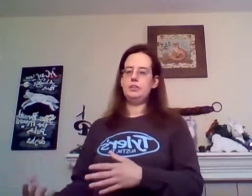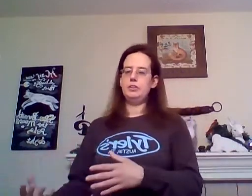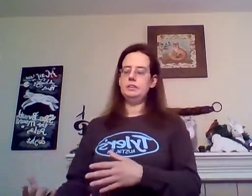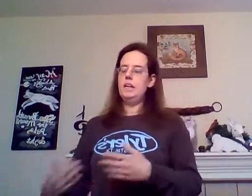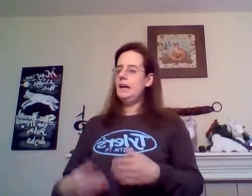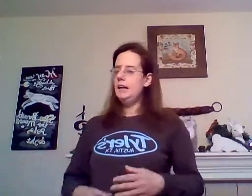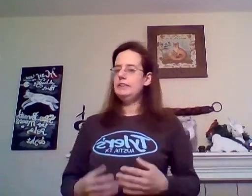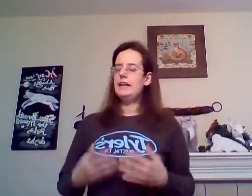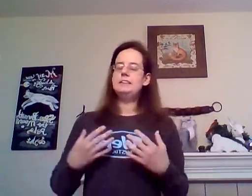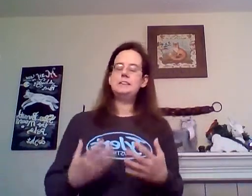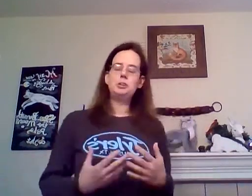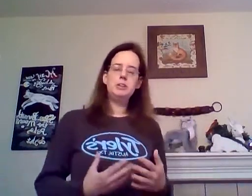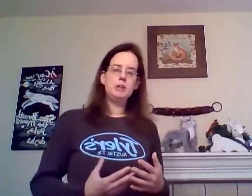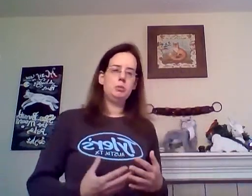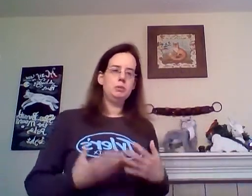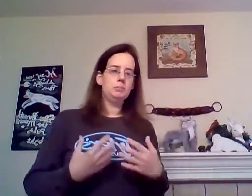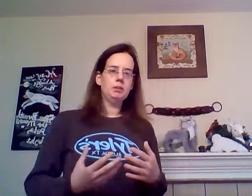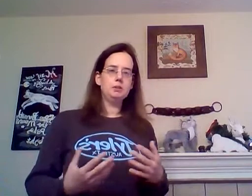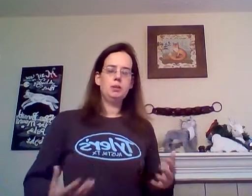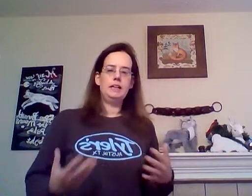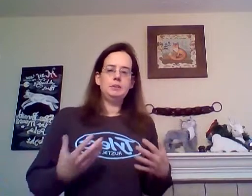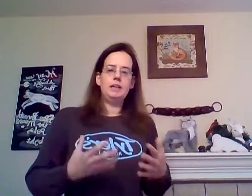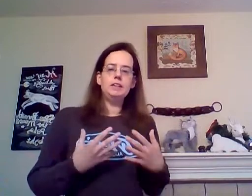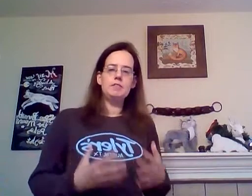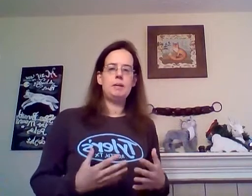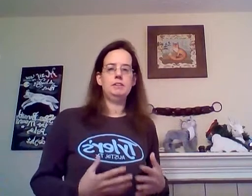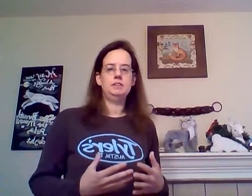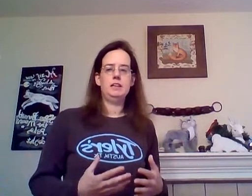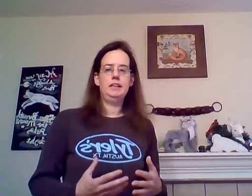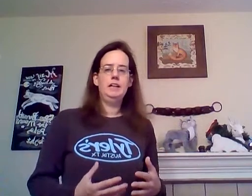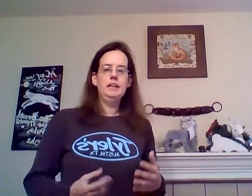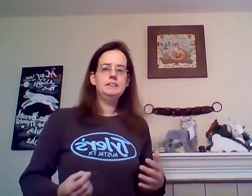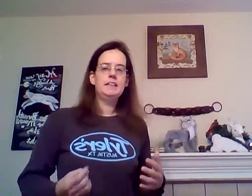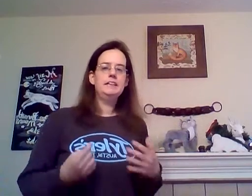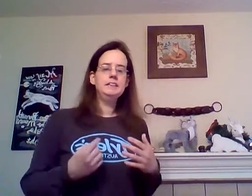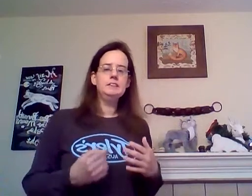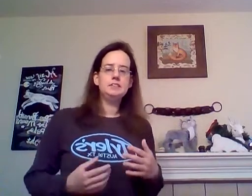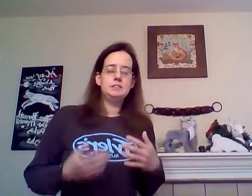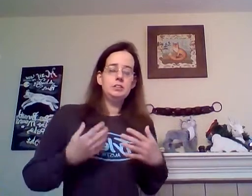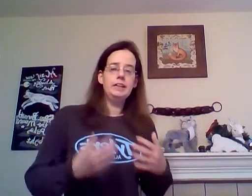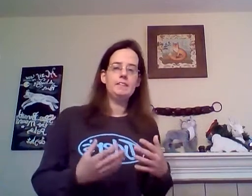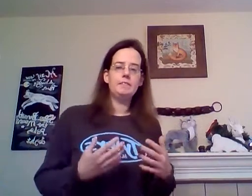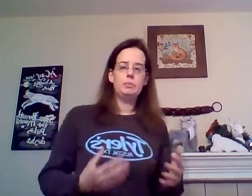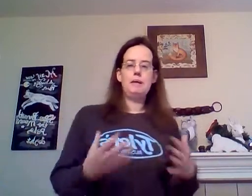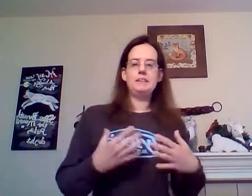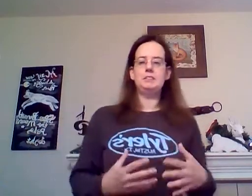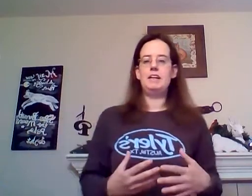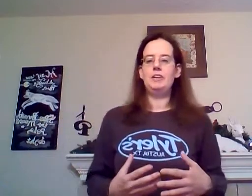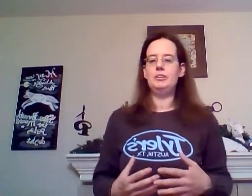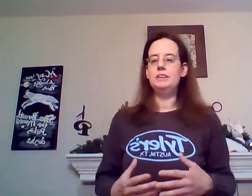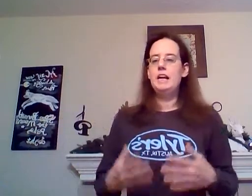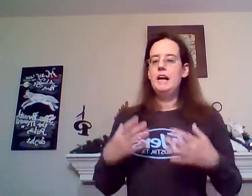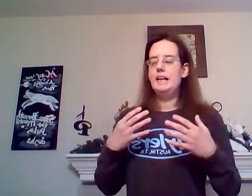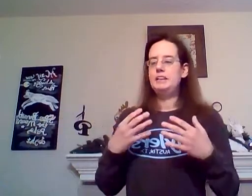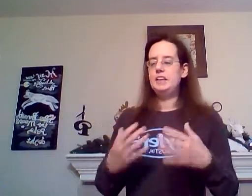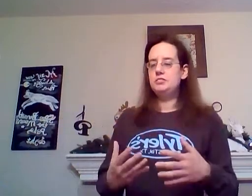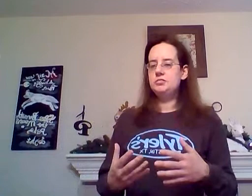others and that is so charitable and so personal that's what i love about this guy is that he's looking out for the best of others and as